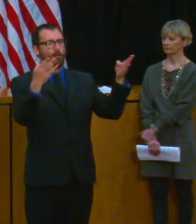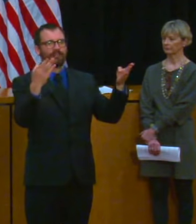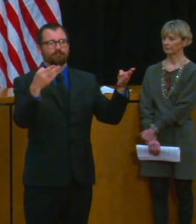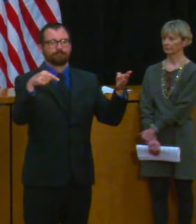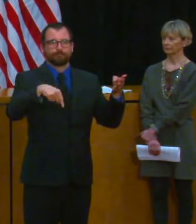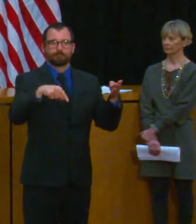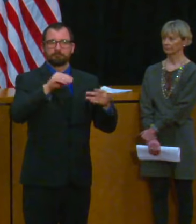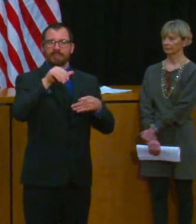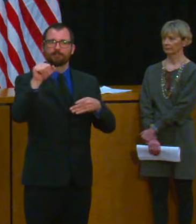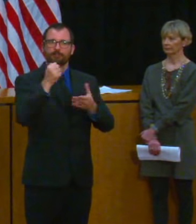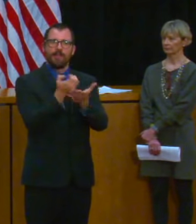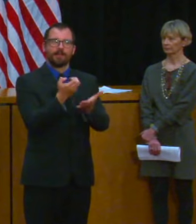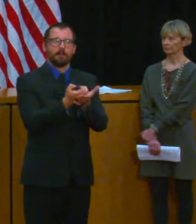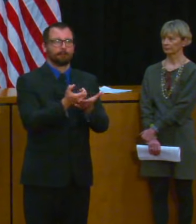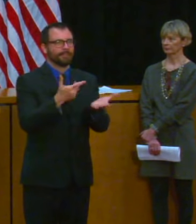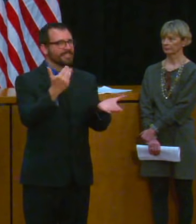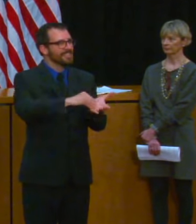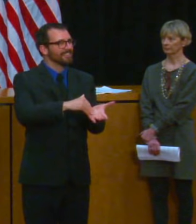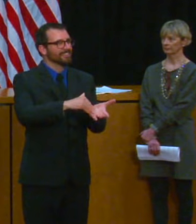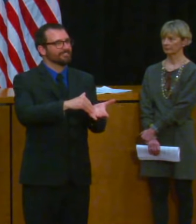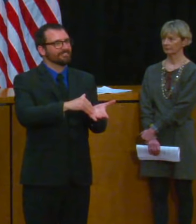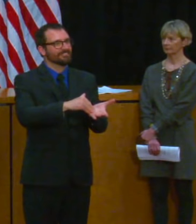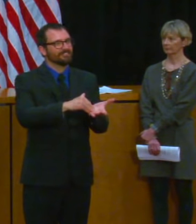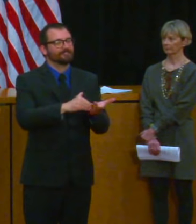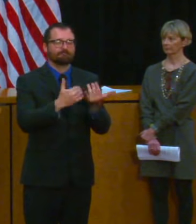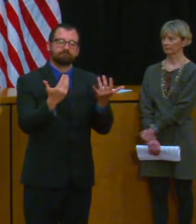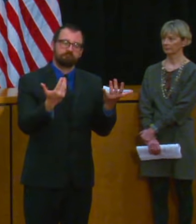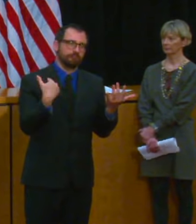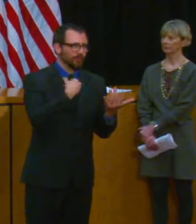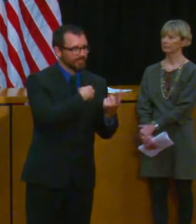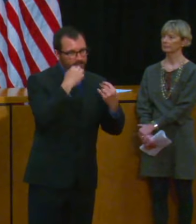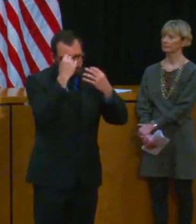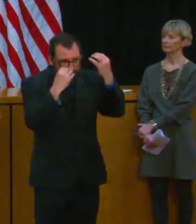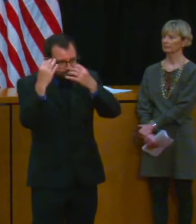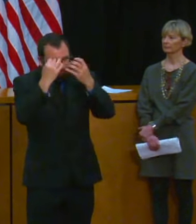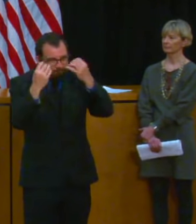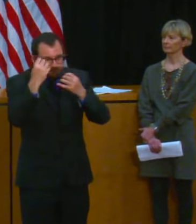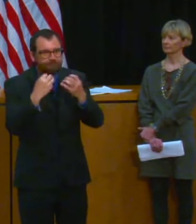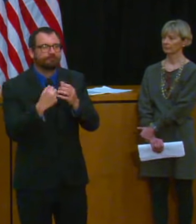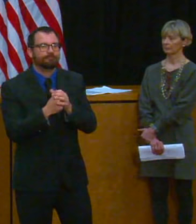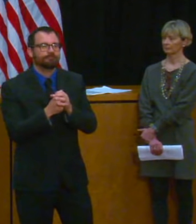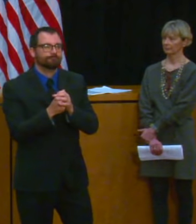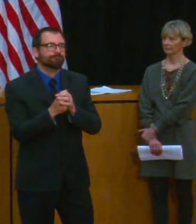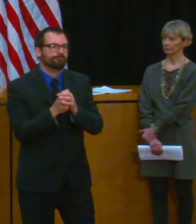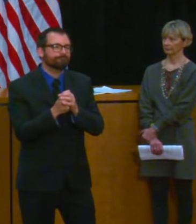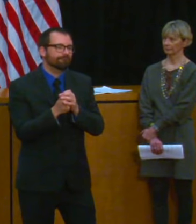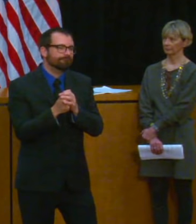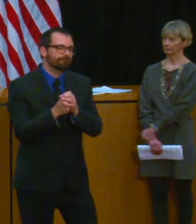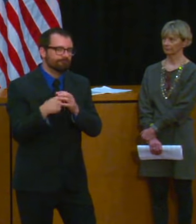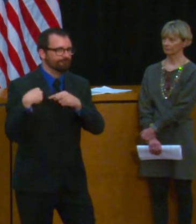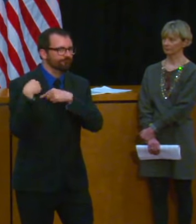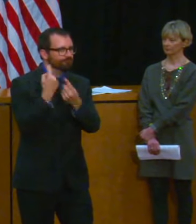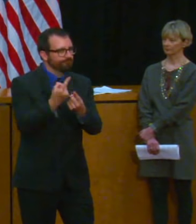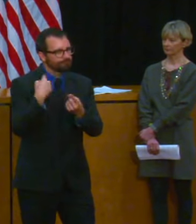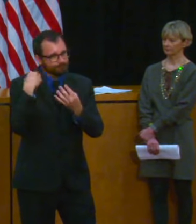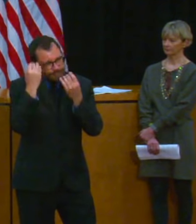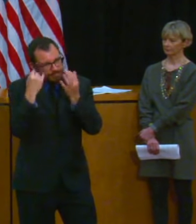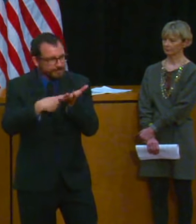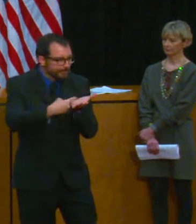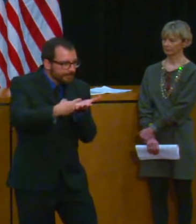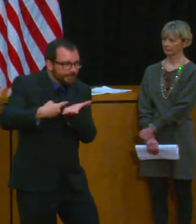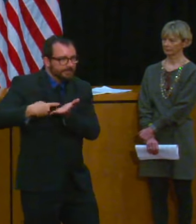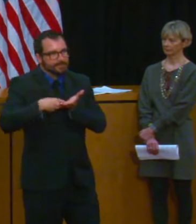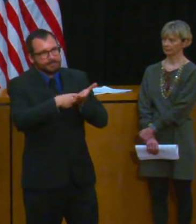the Advisory Board led by Lieutenant Governor Polito and Secretary Keneally has hit the ground running and has begun meeting